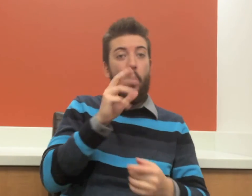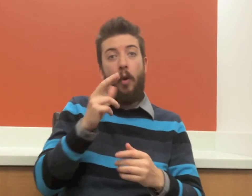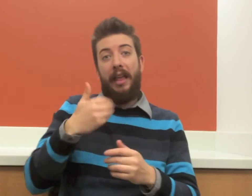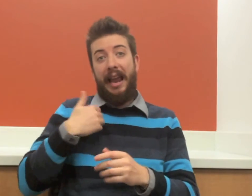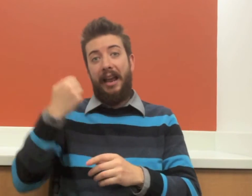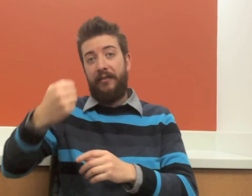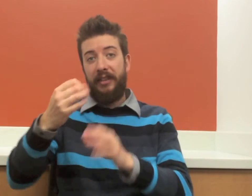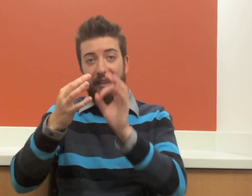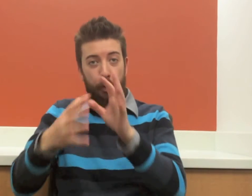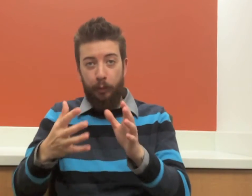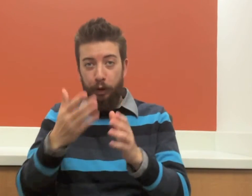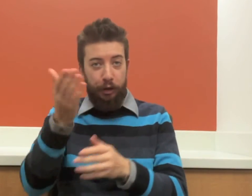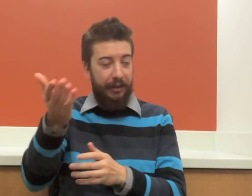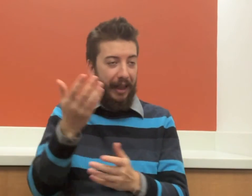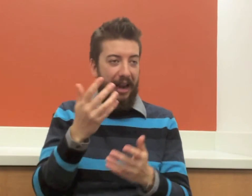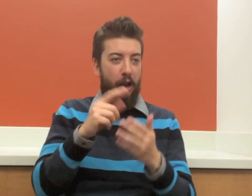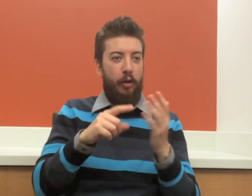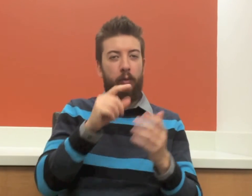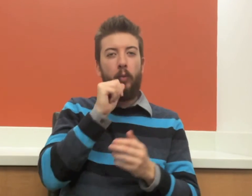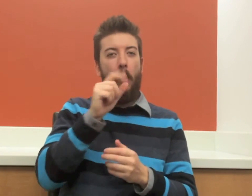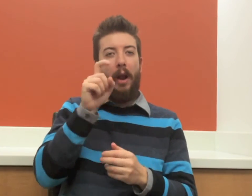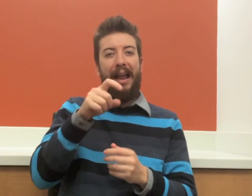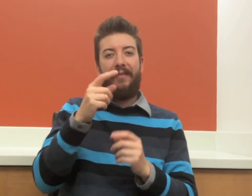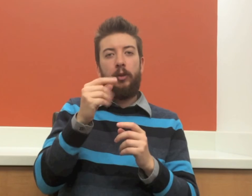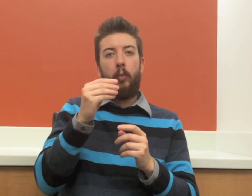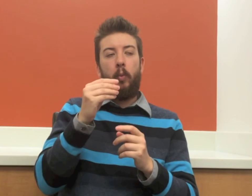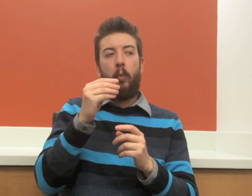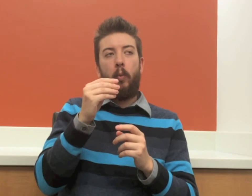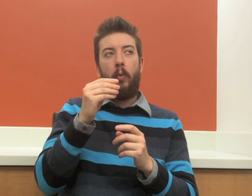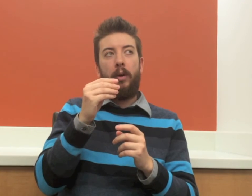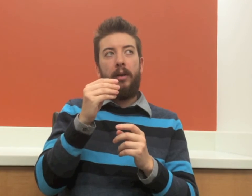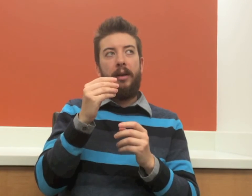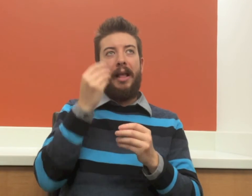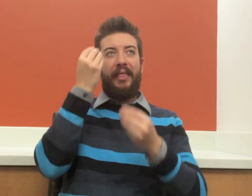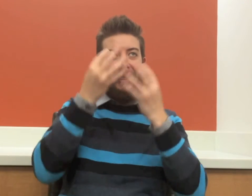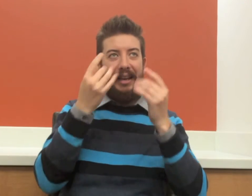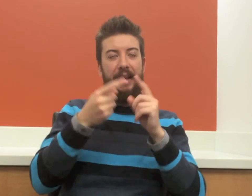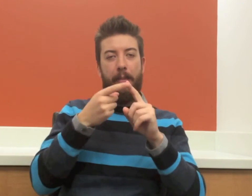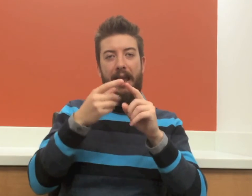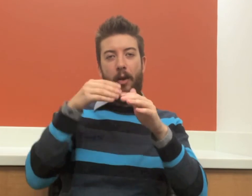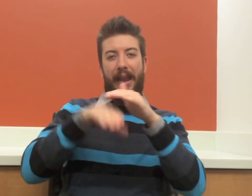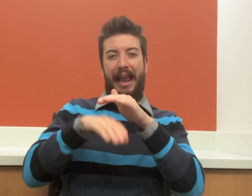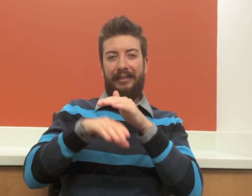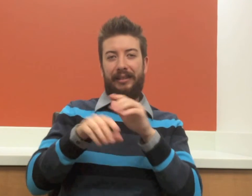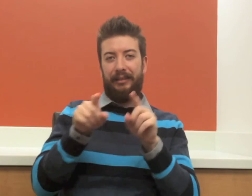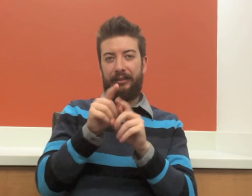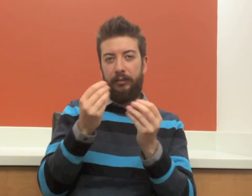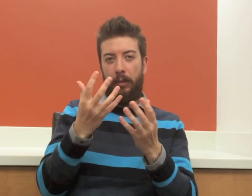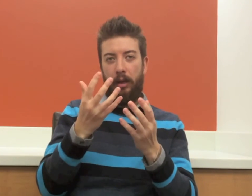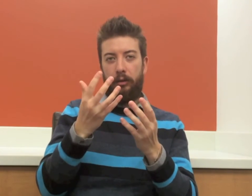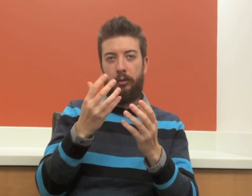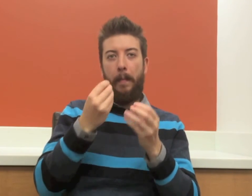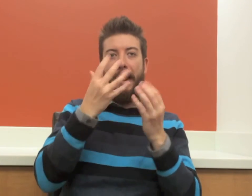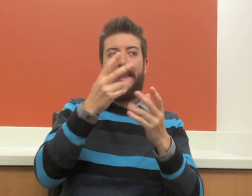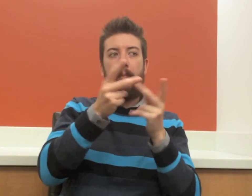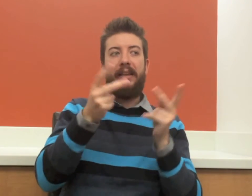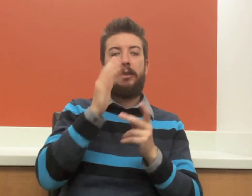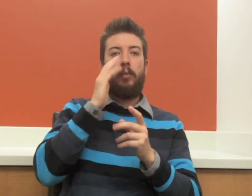interpreters are provided without a lot of hassle. So we don't have to think about access as much here because